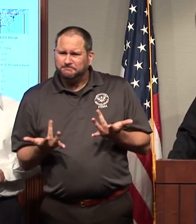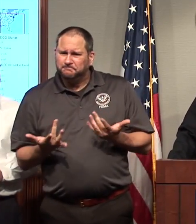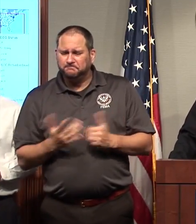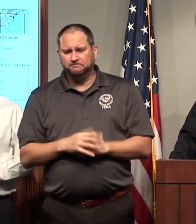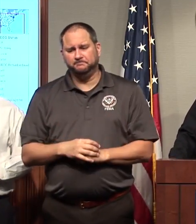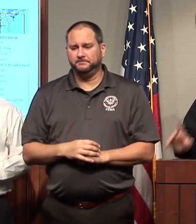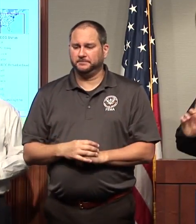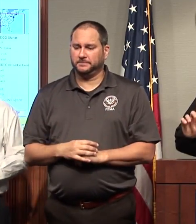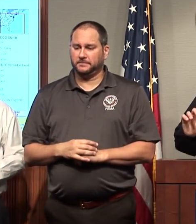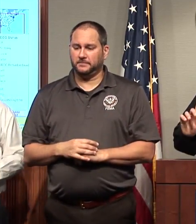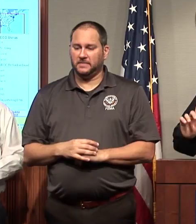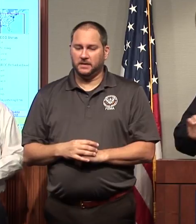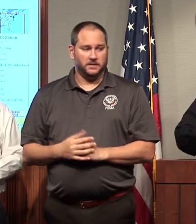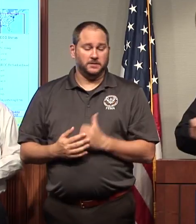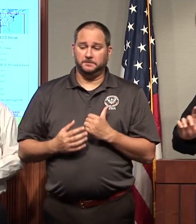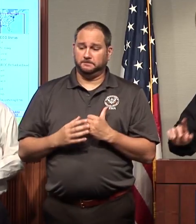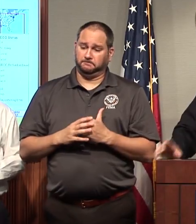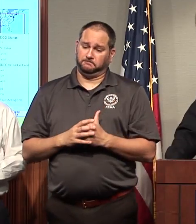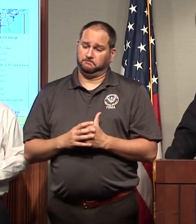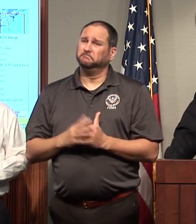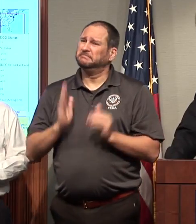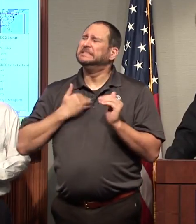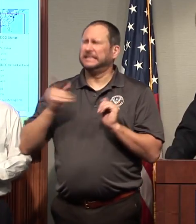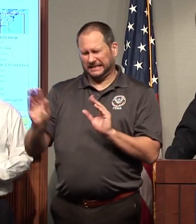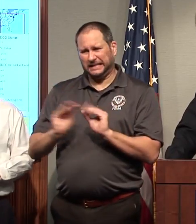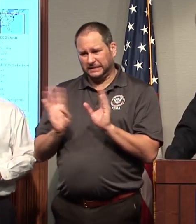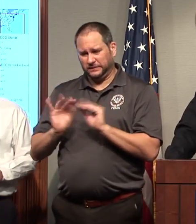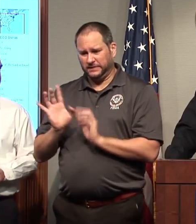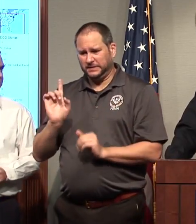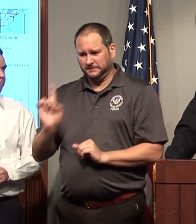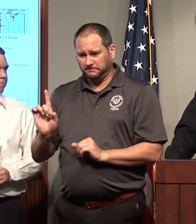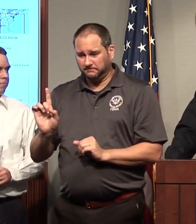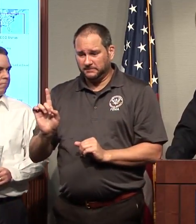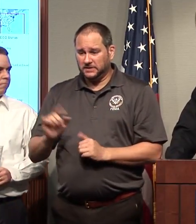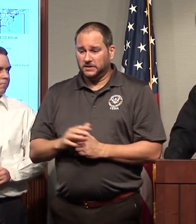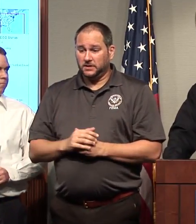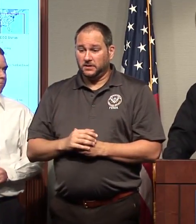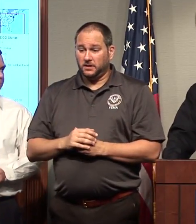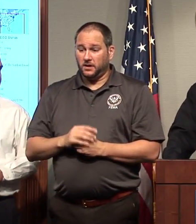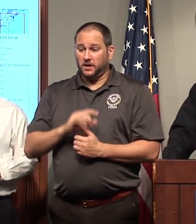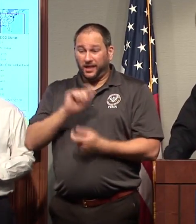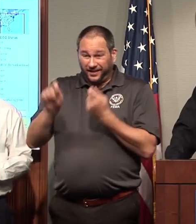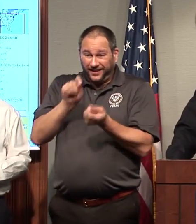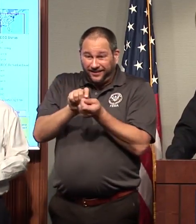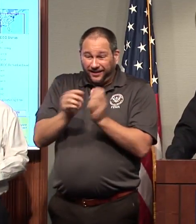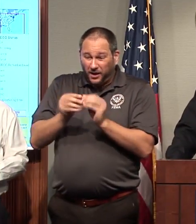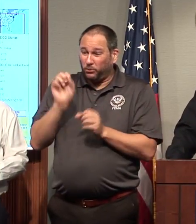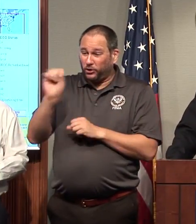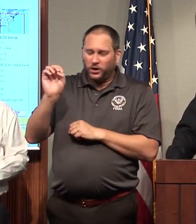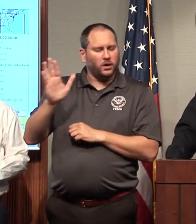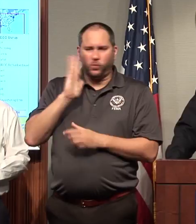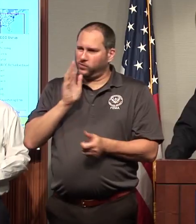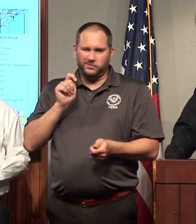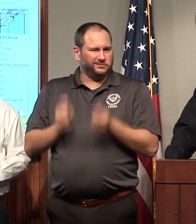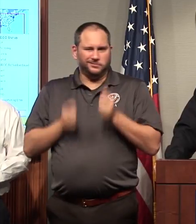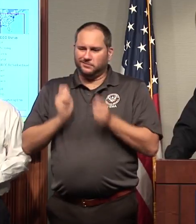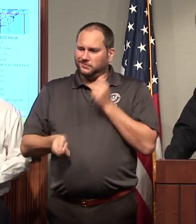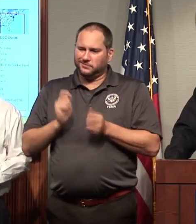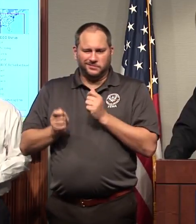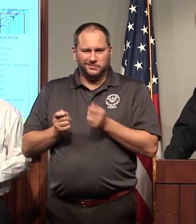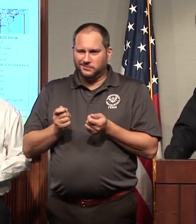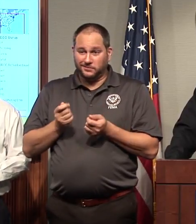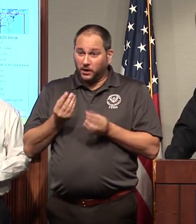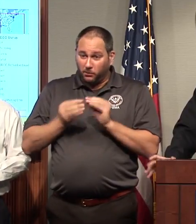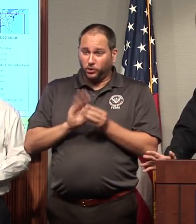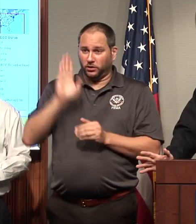always, let me clarify. Anytime I start to give specific numbers, they're going to change the minute we walk out that door. So some of the initial